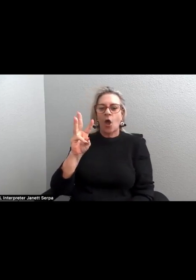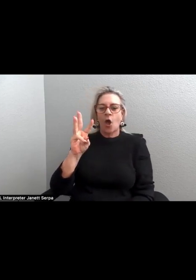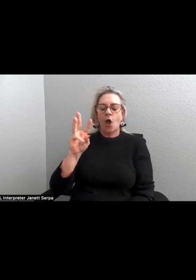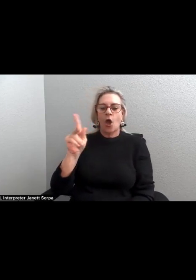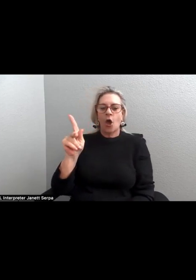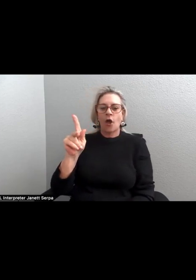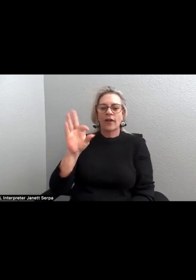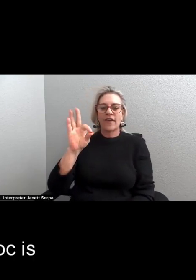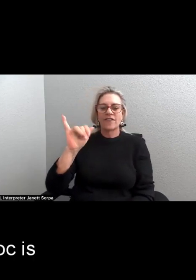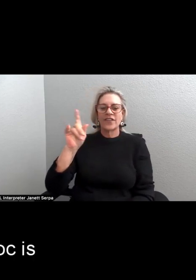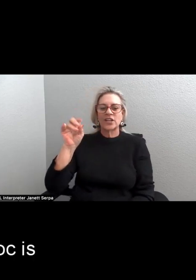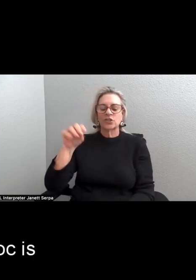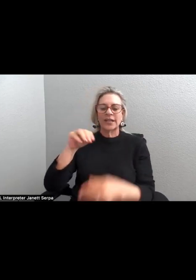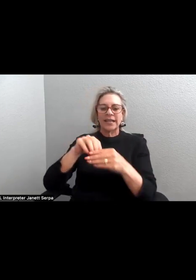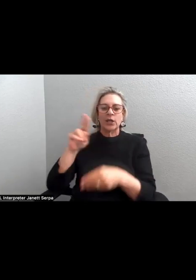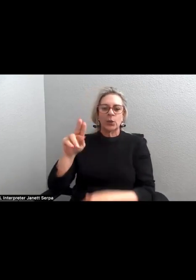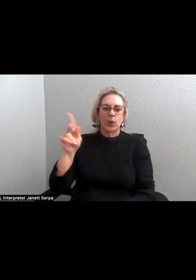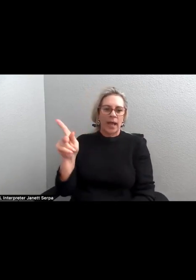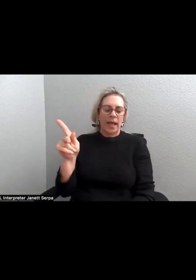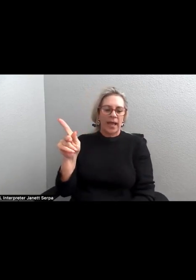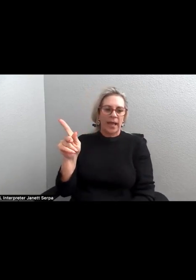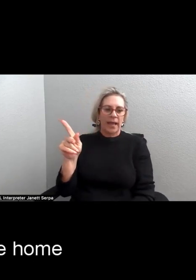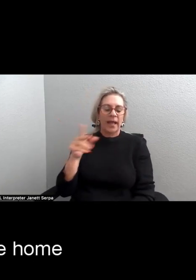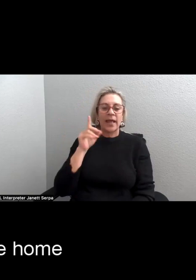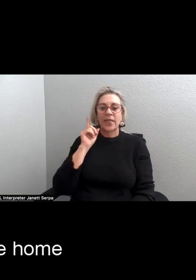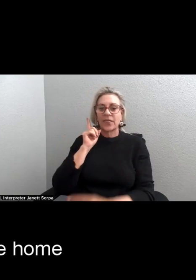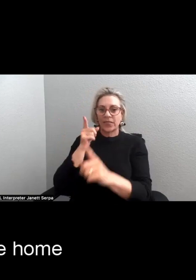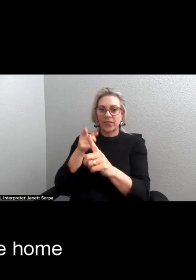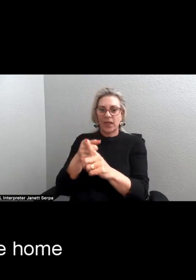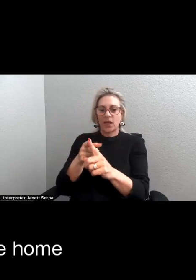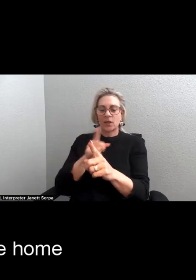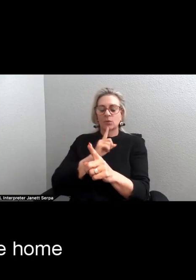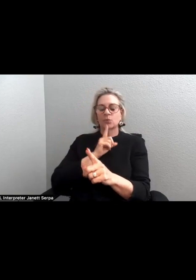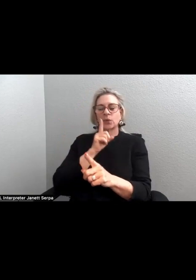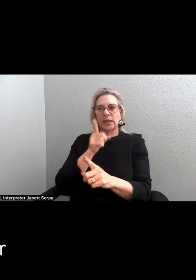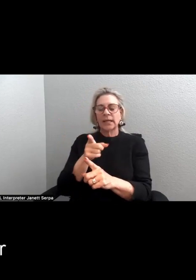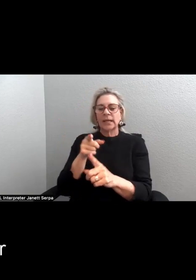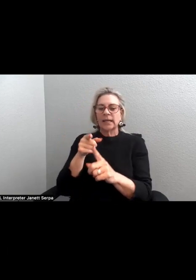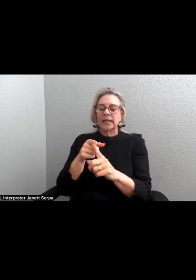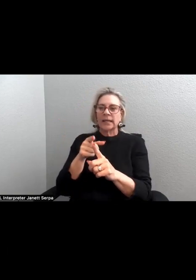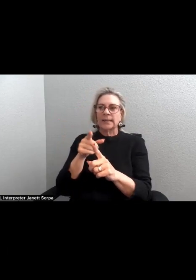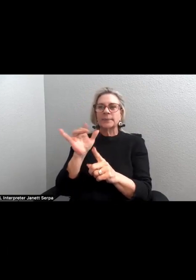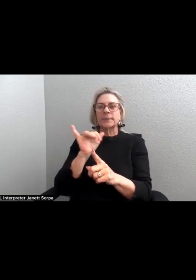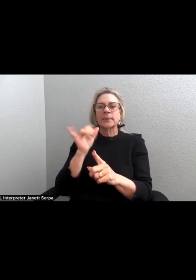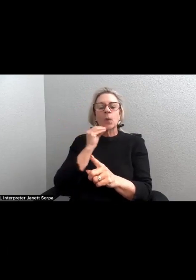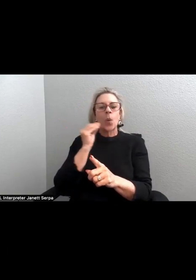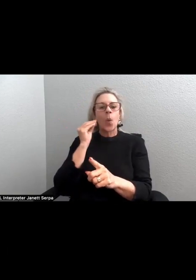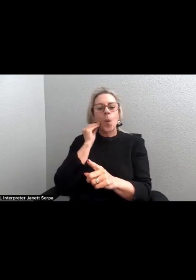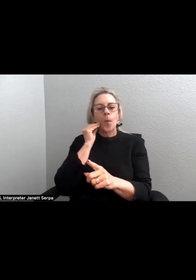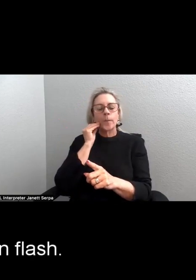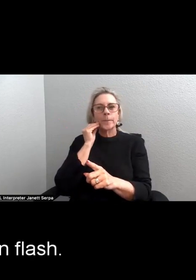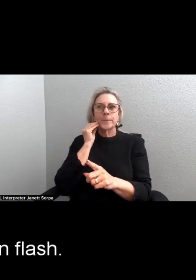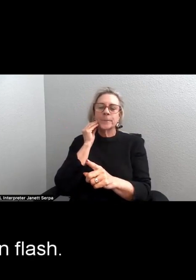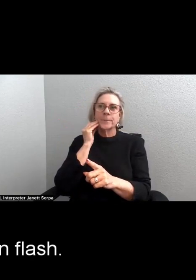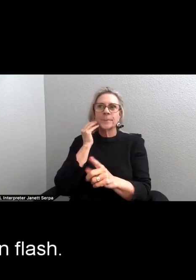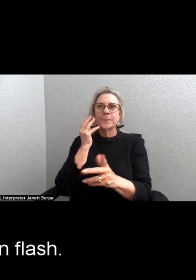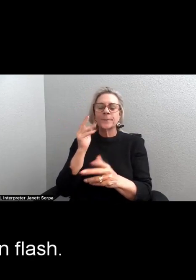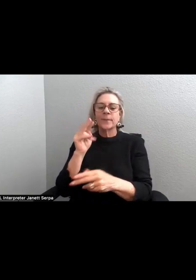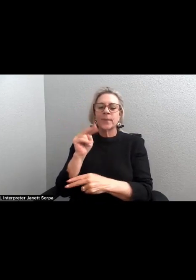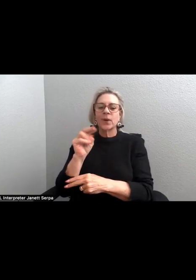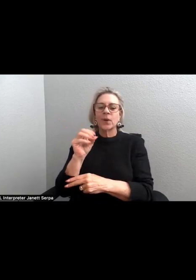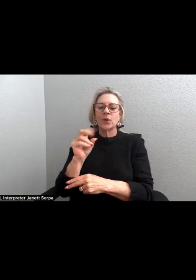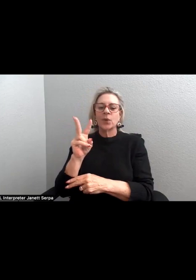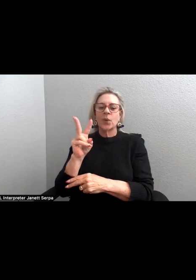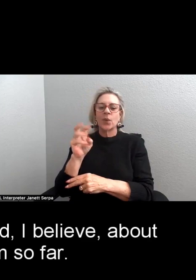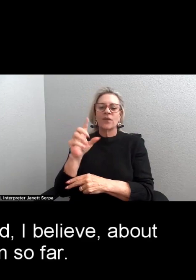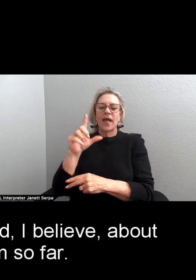UK. Ad Hoc is really the home for novella in